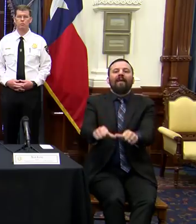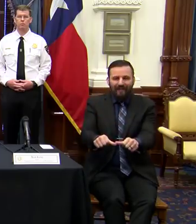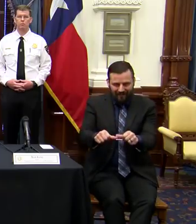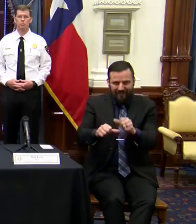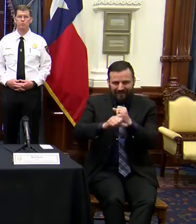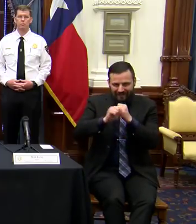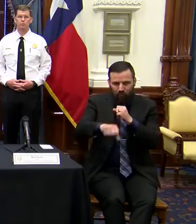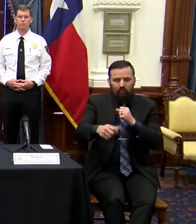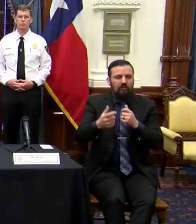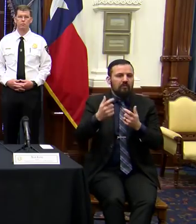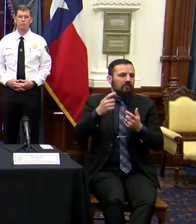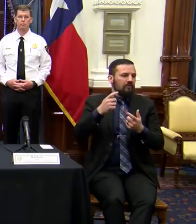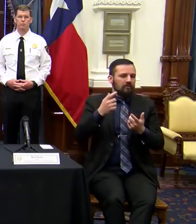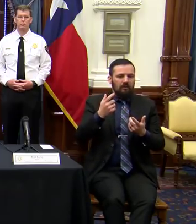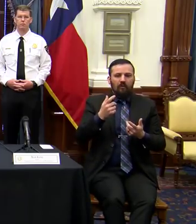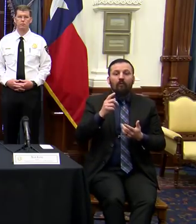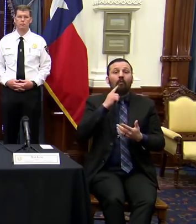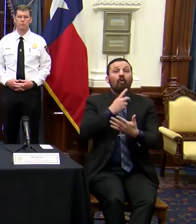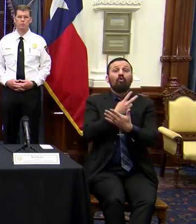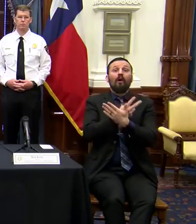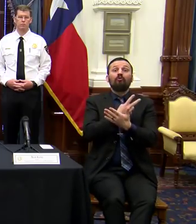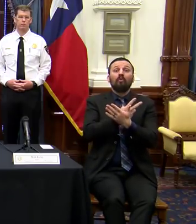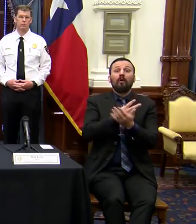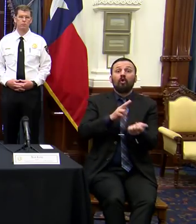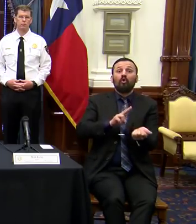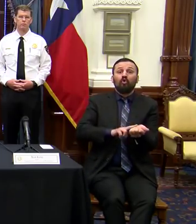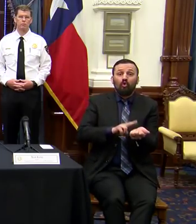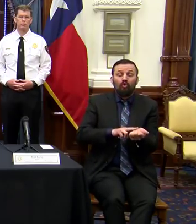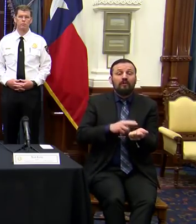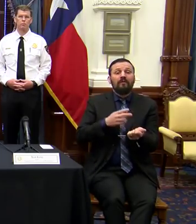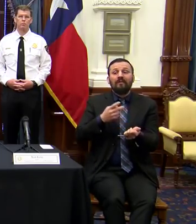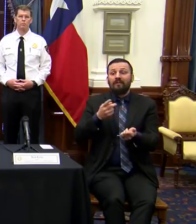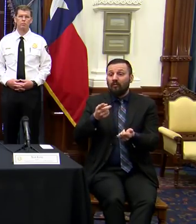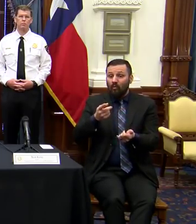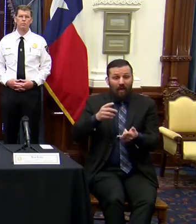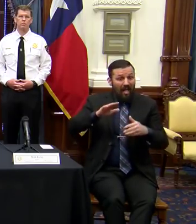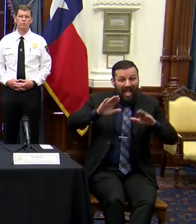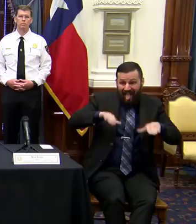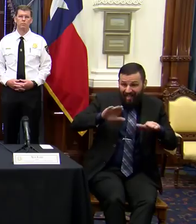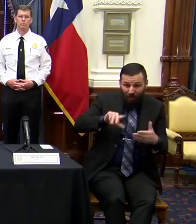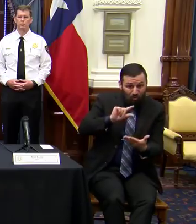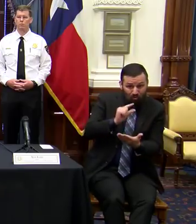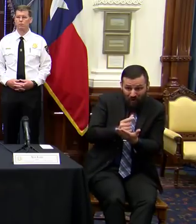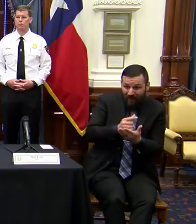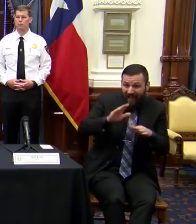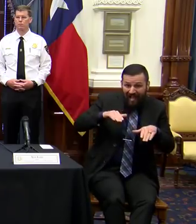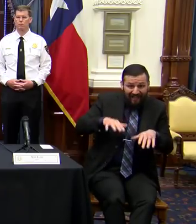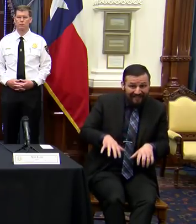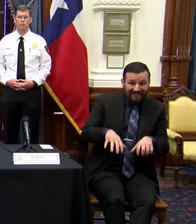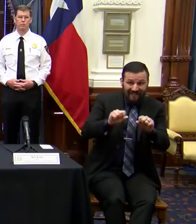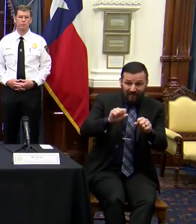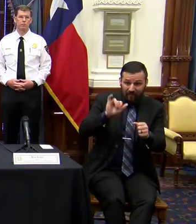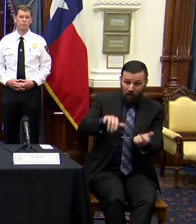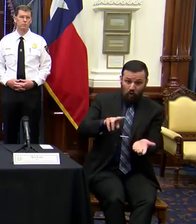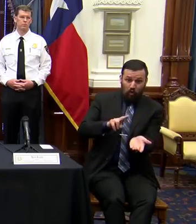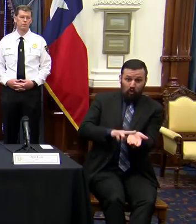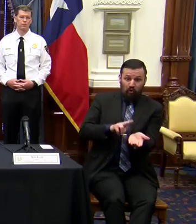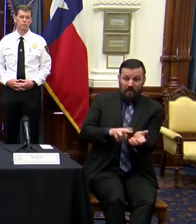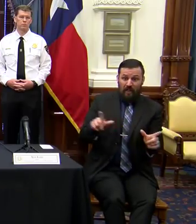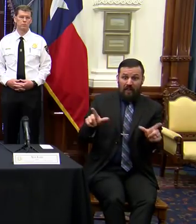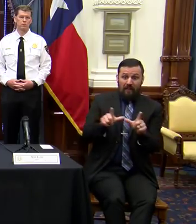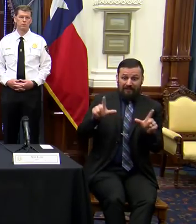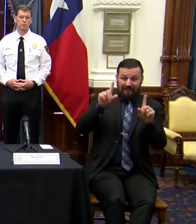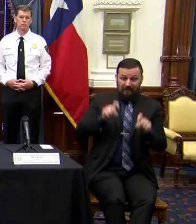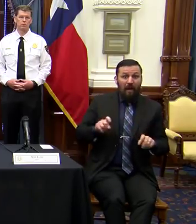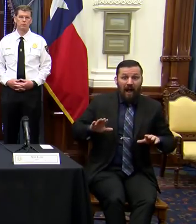for graduate nurses and graduate vocational nurses who have yet to take the nursing licensing exam.